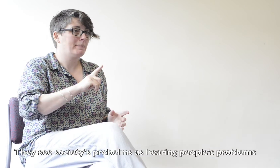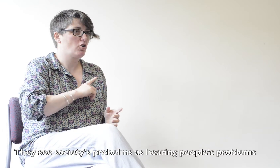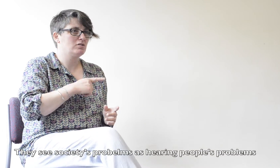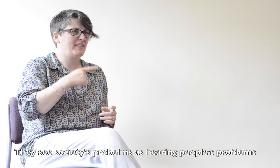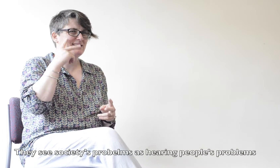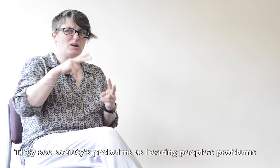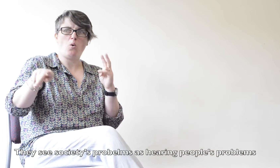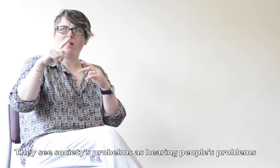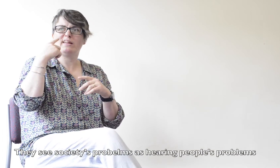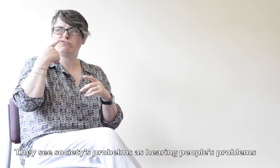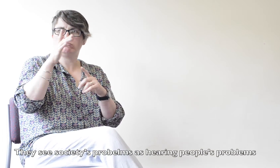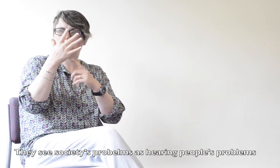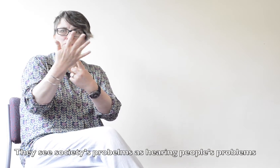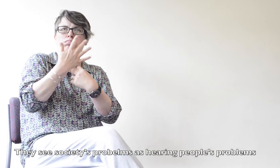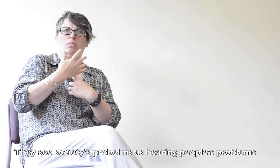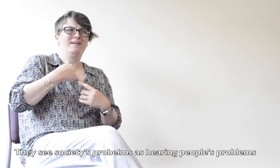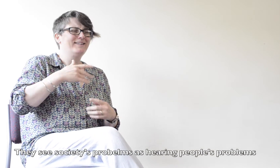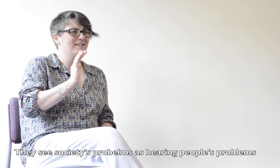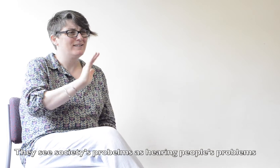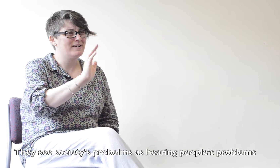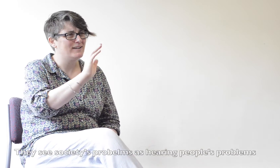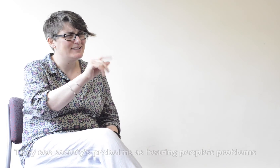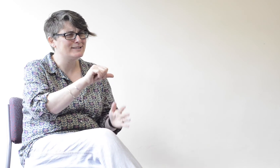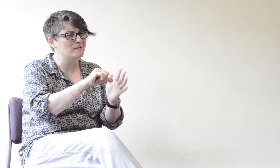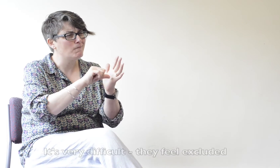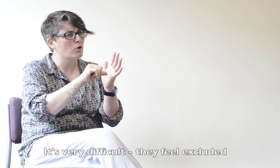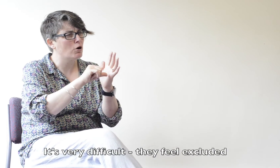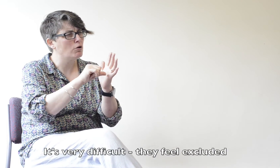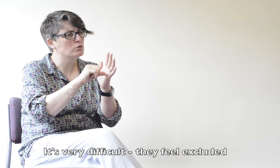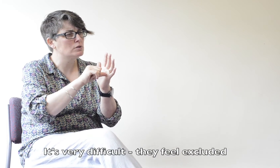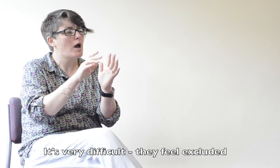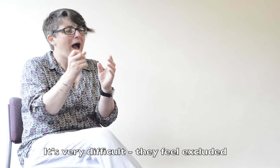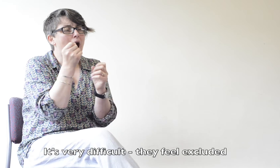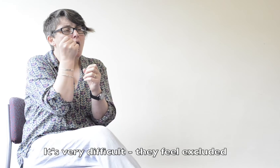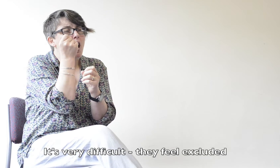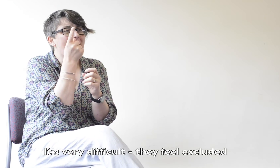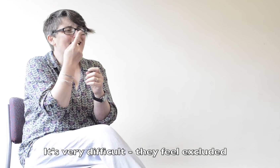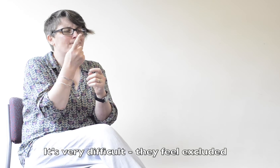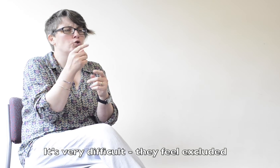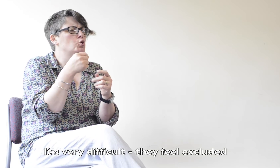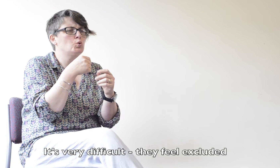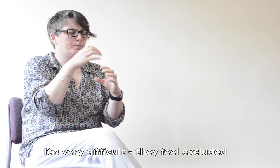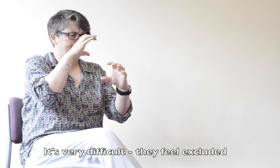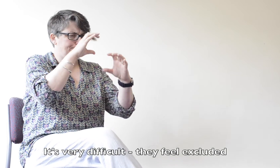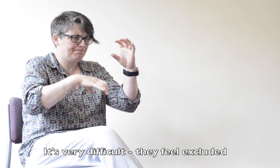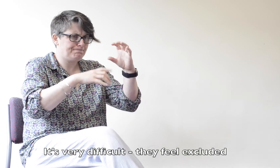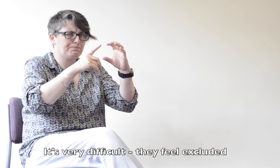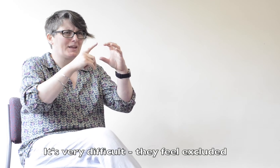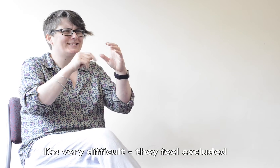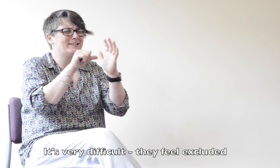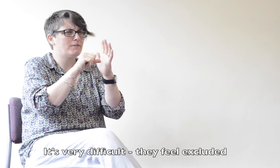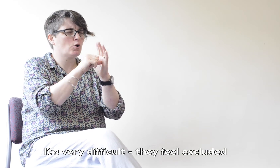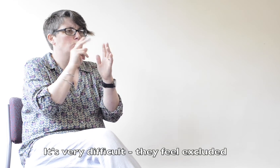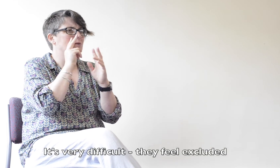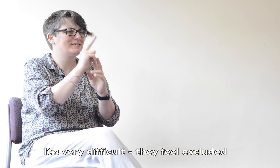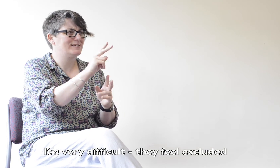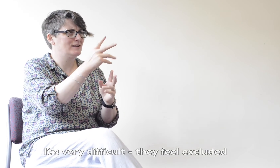They see problems in society as hearing people's problems. And they feel very angry that they're excluded from that, but also that